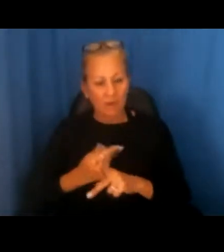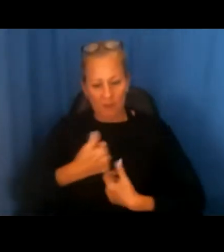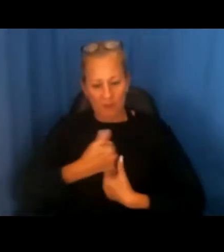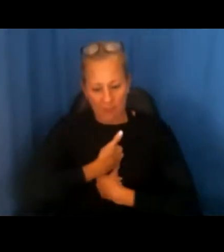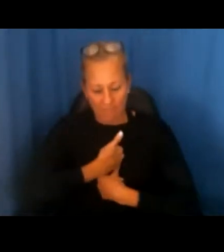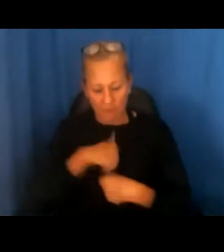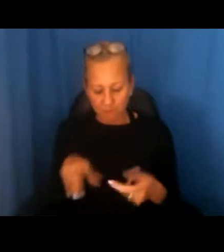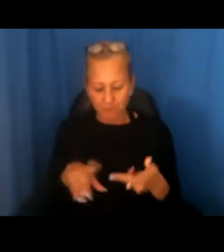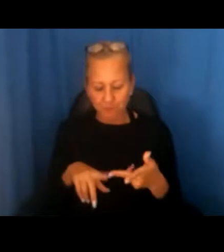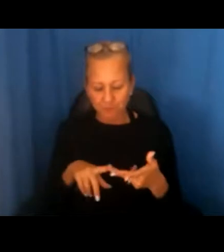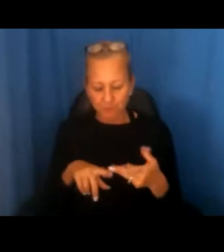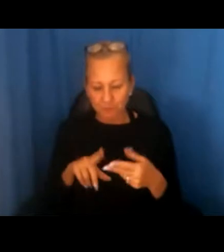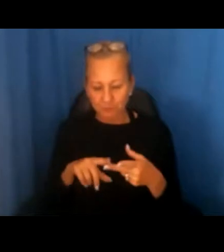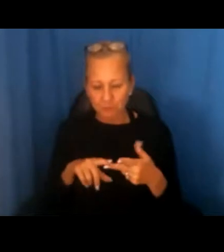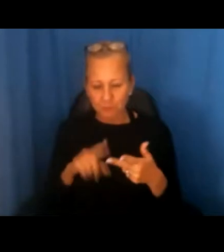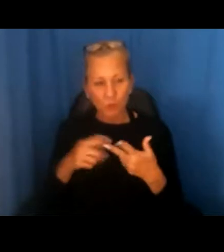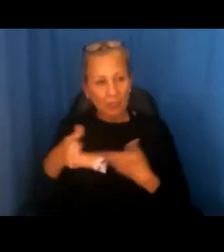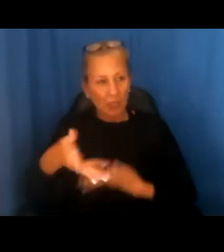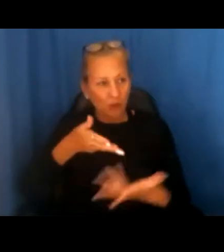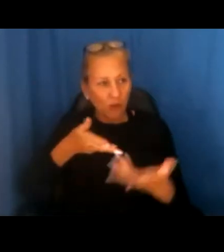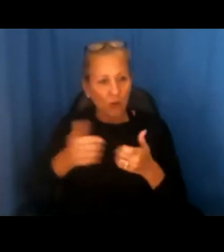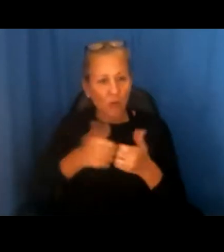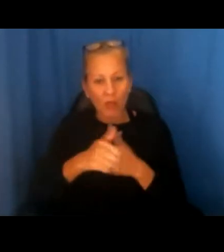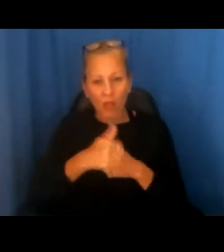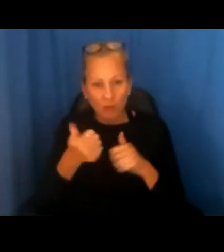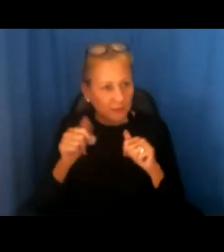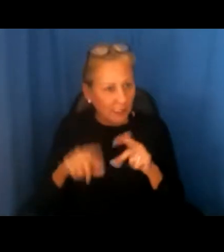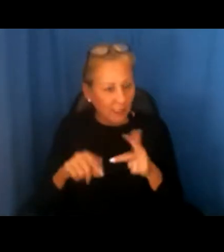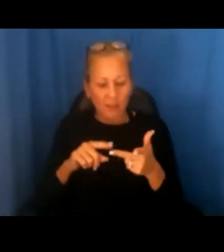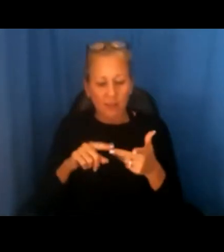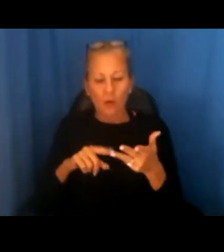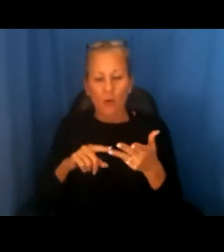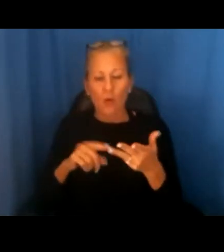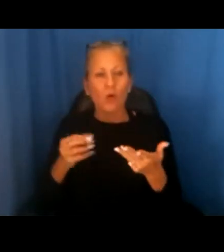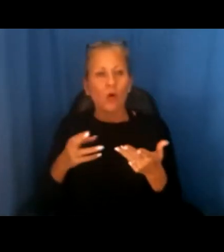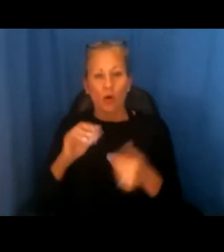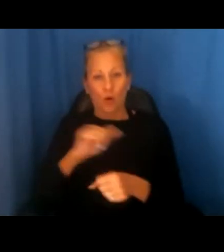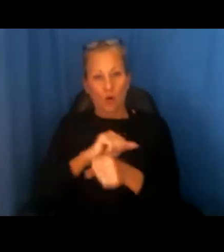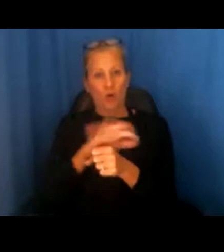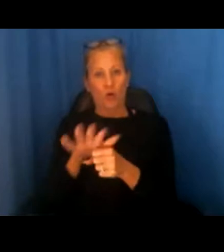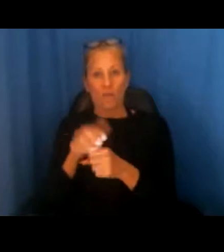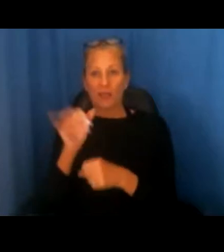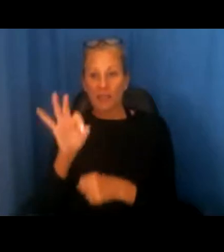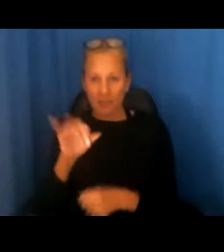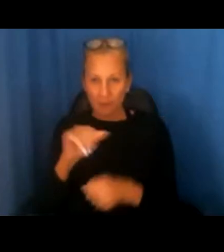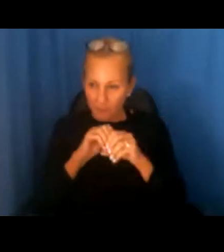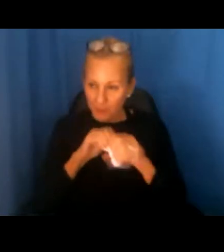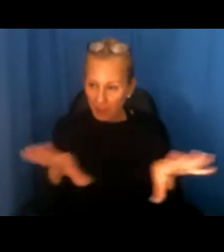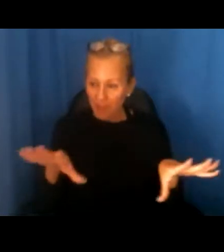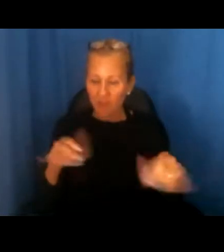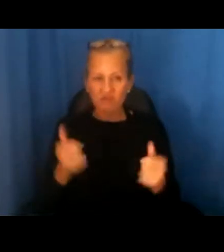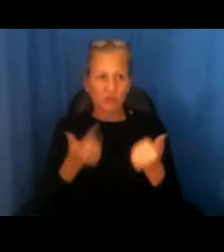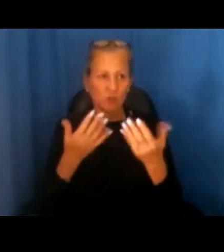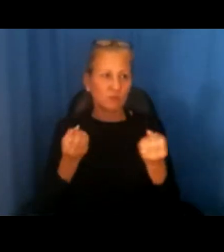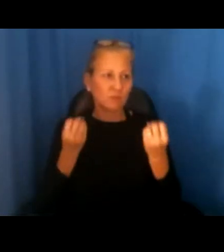being able to interact with others. And the COVID-19 pandemic has caused